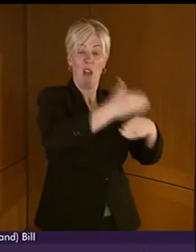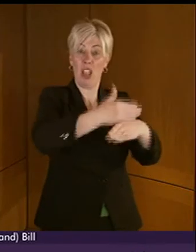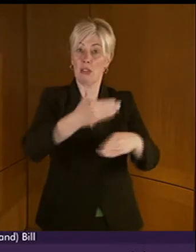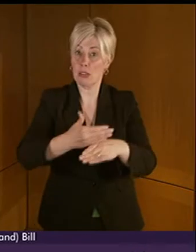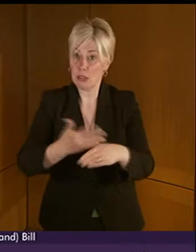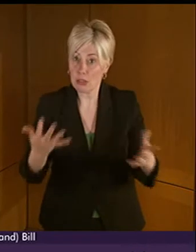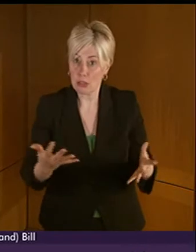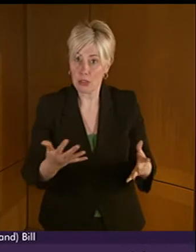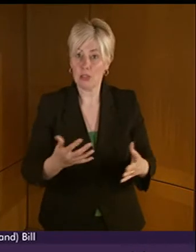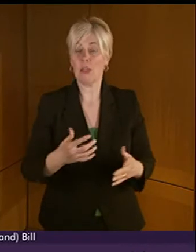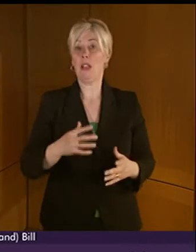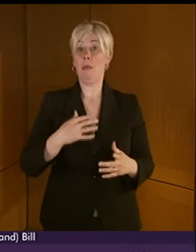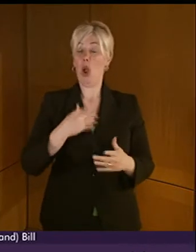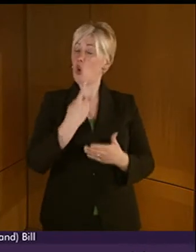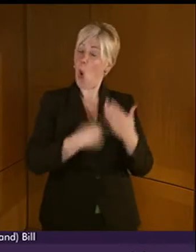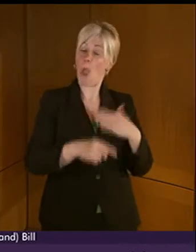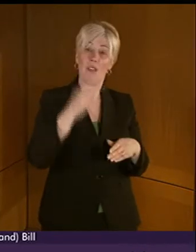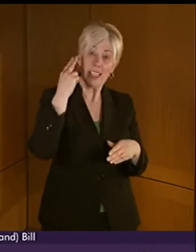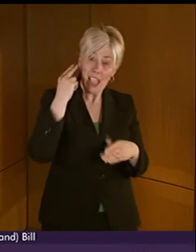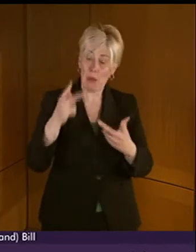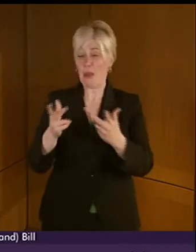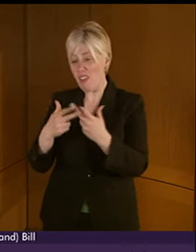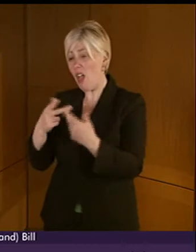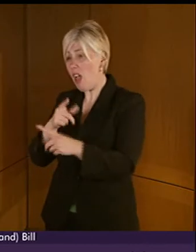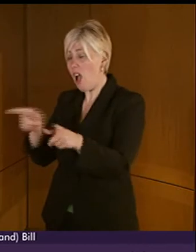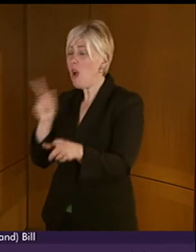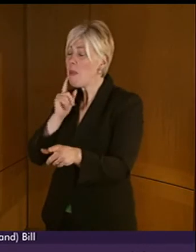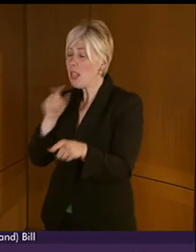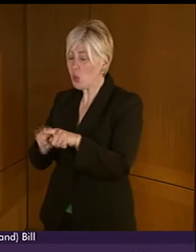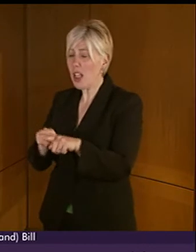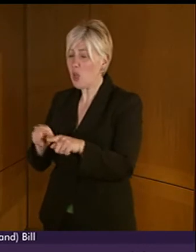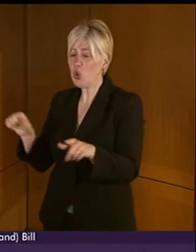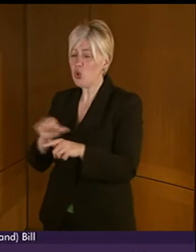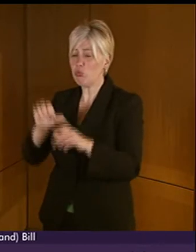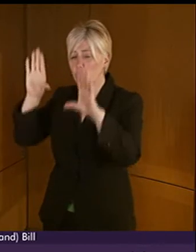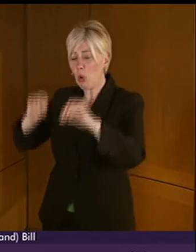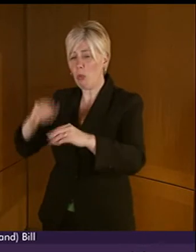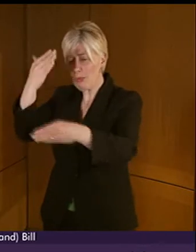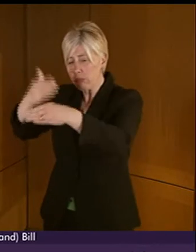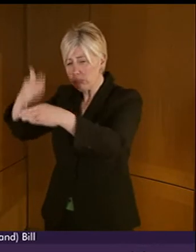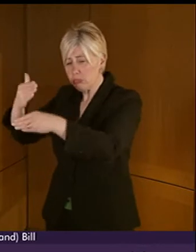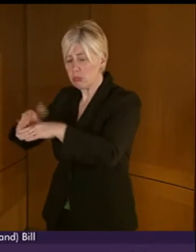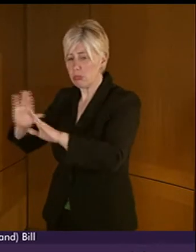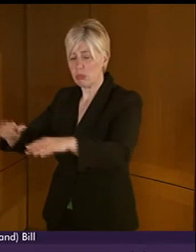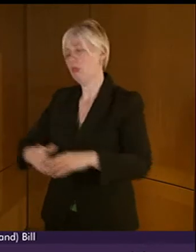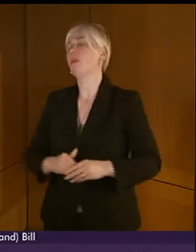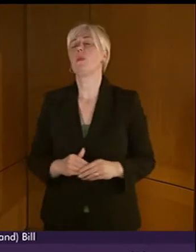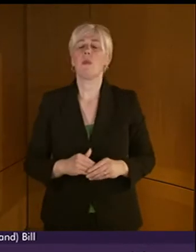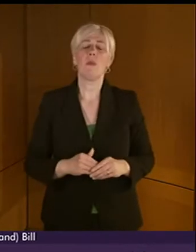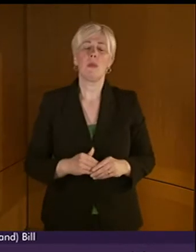that society puts barriers in their place rather than trying to break them down. A number of speakers